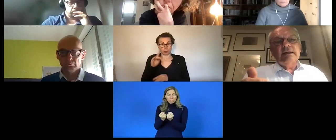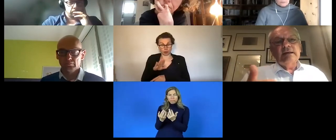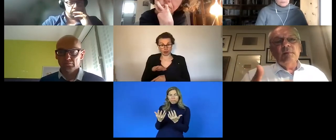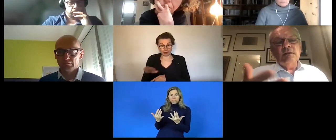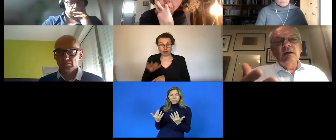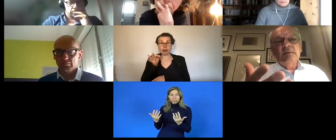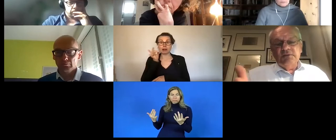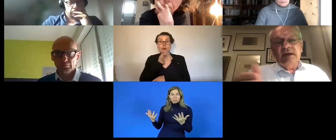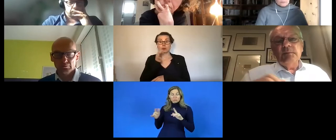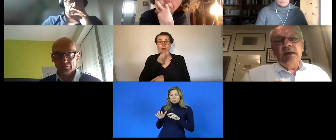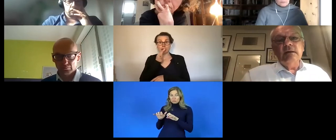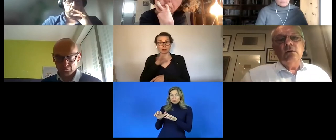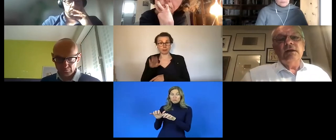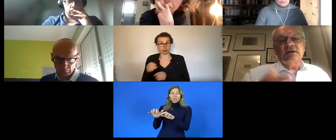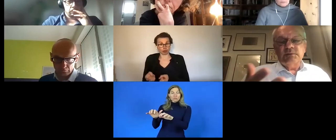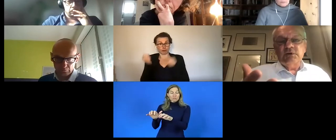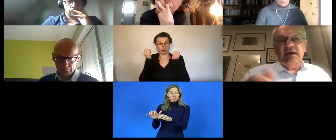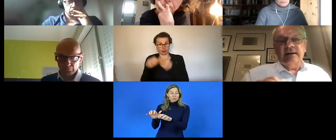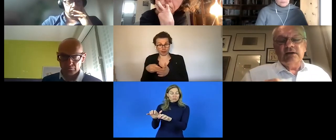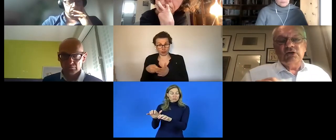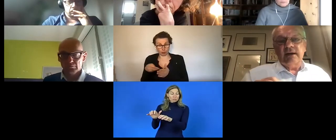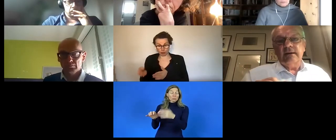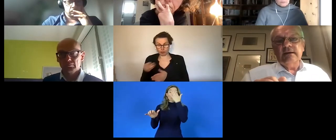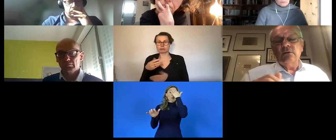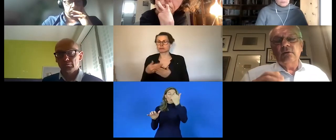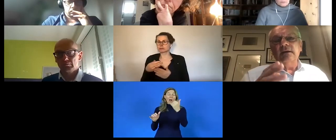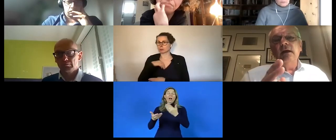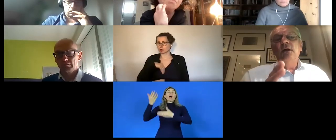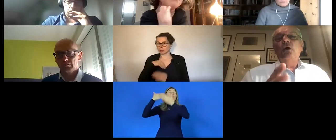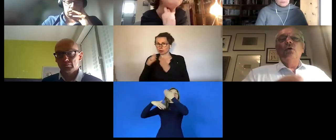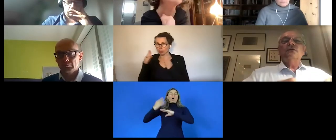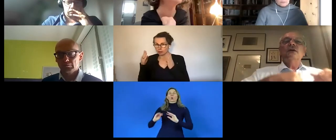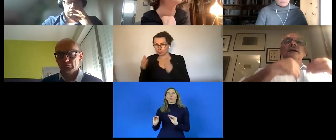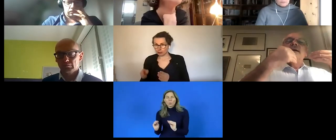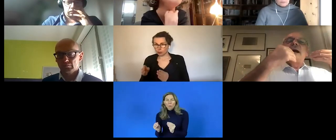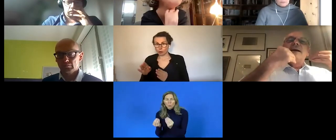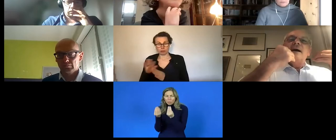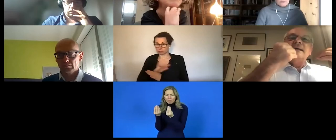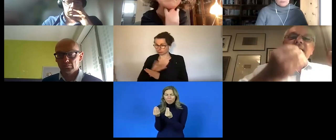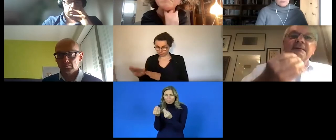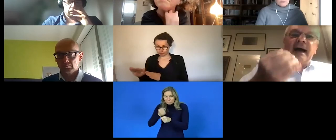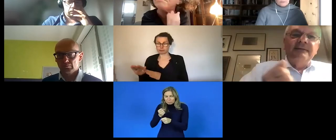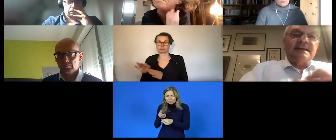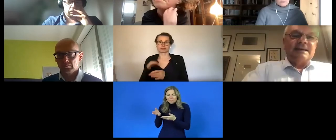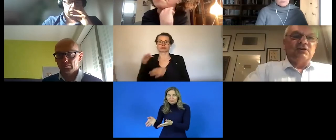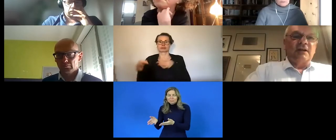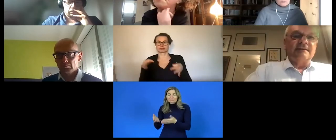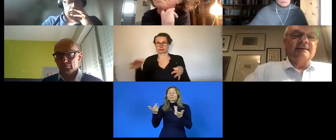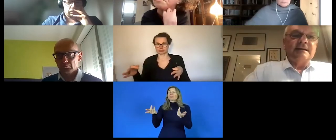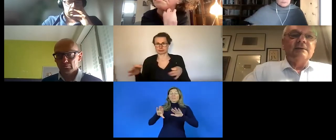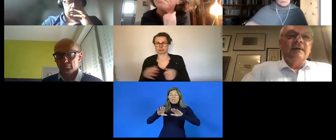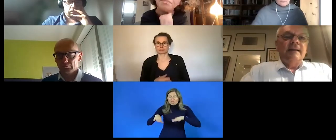started with youth working with youth working youth children living in psychiatric